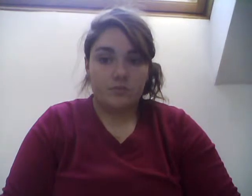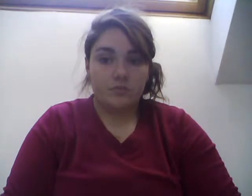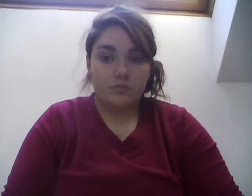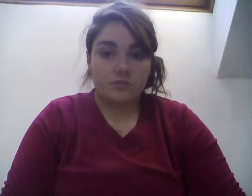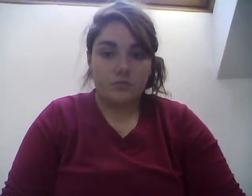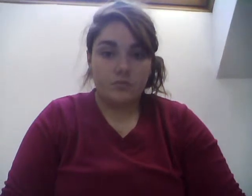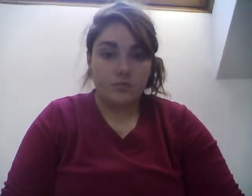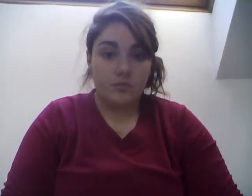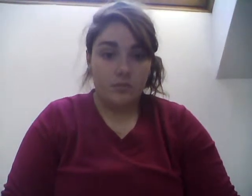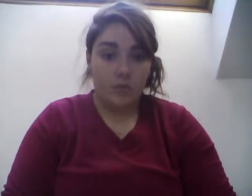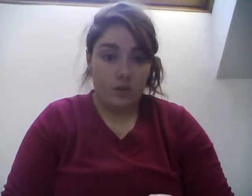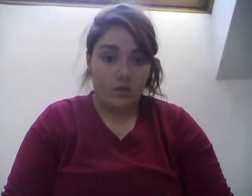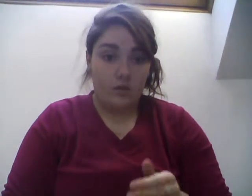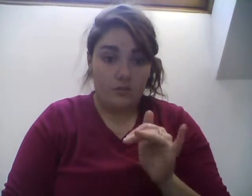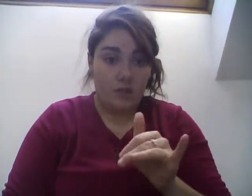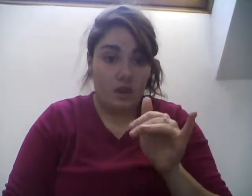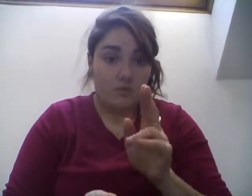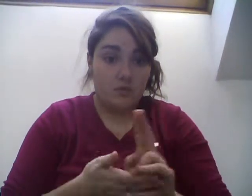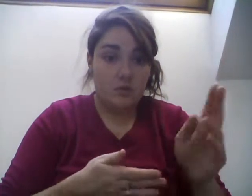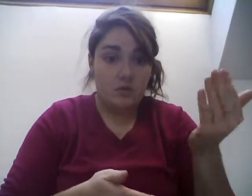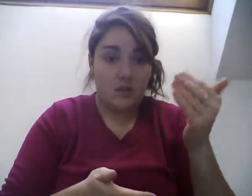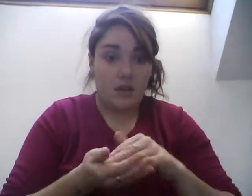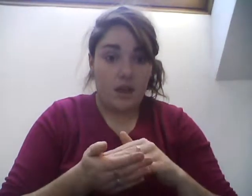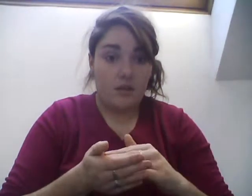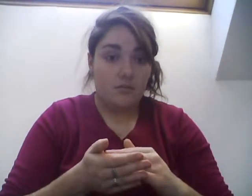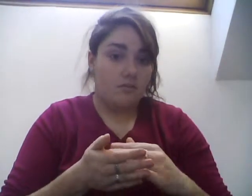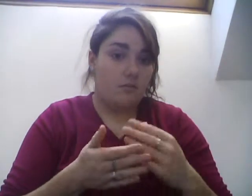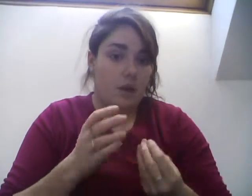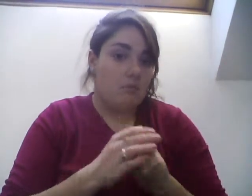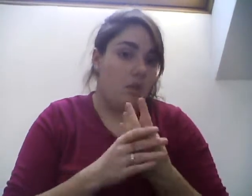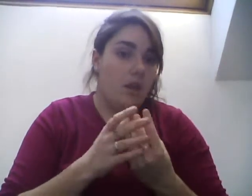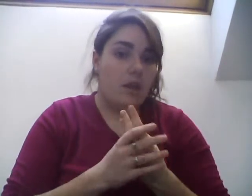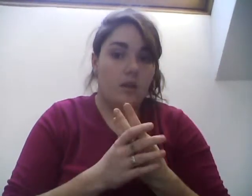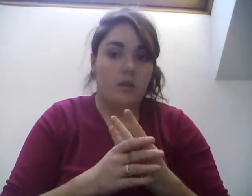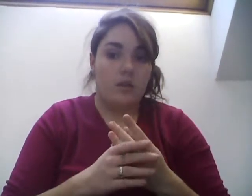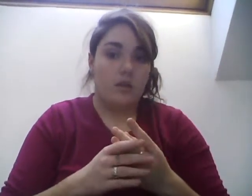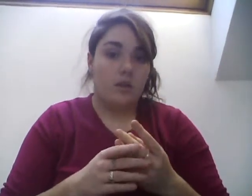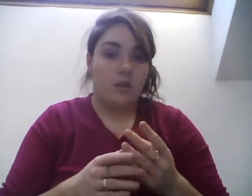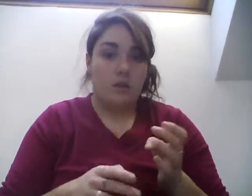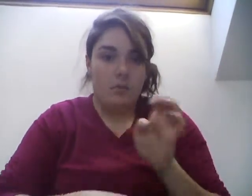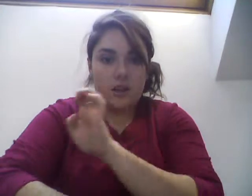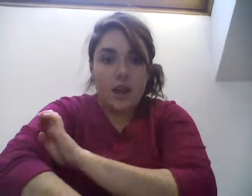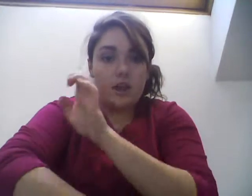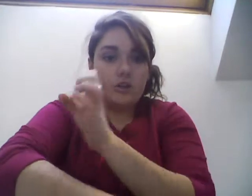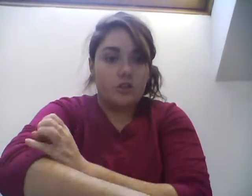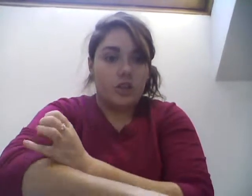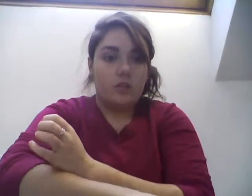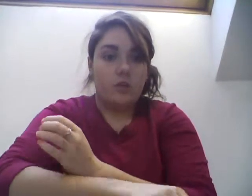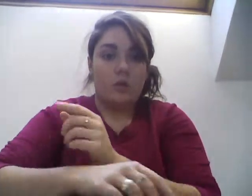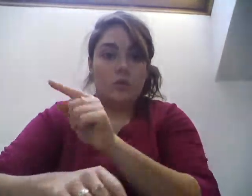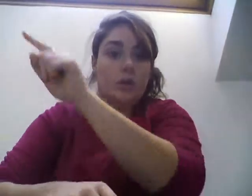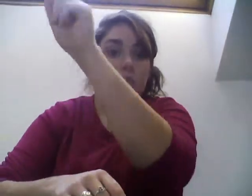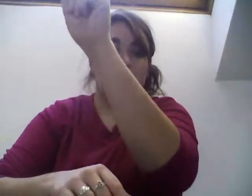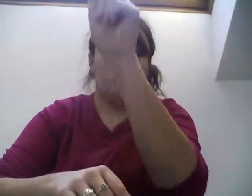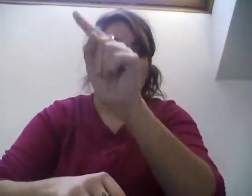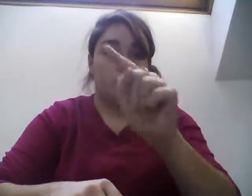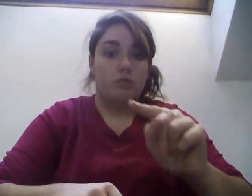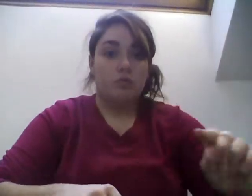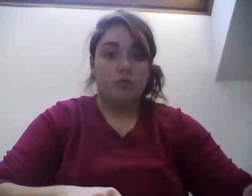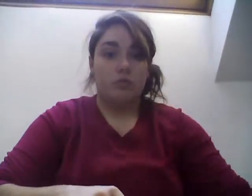to be used again by the plant. The energy, however, is going to flow through once. So I could draw like a whole line going through this. We go